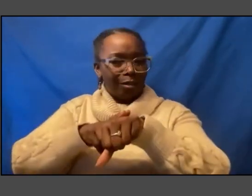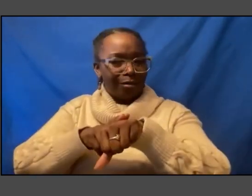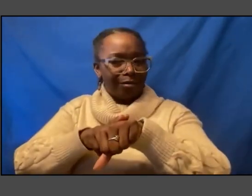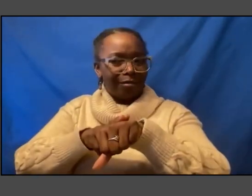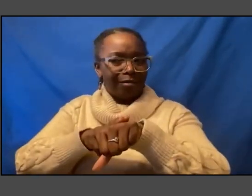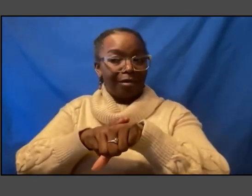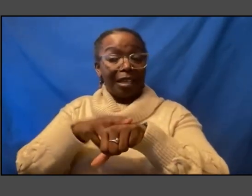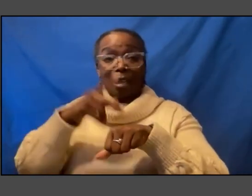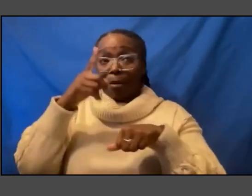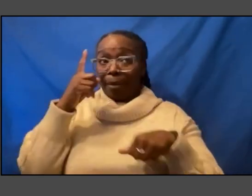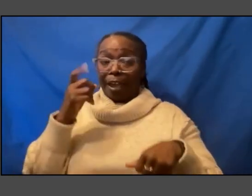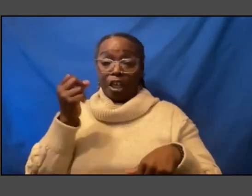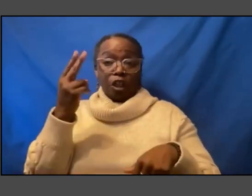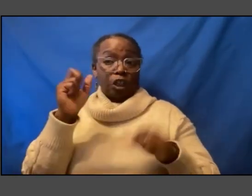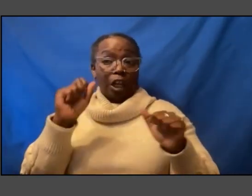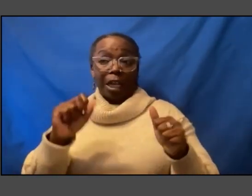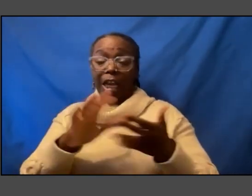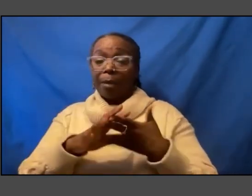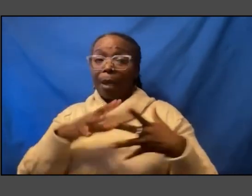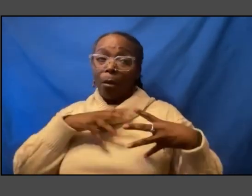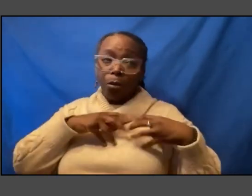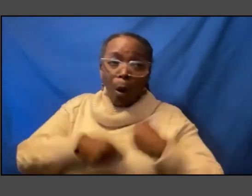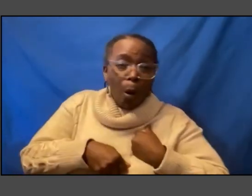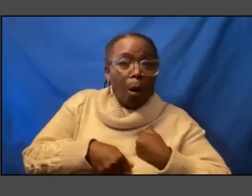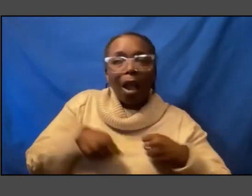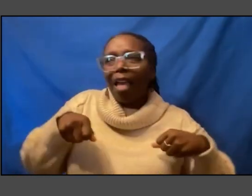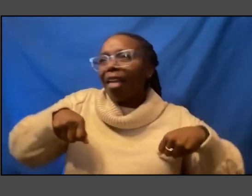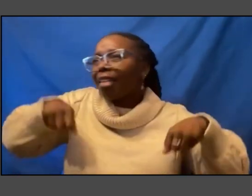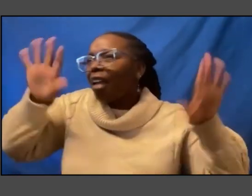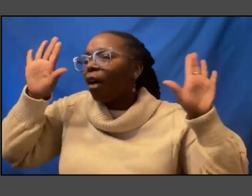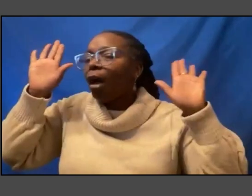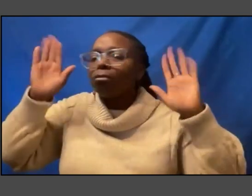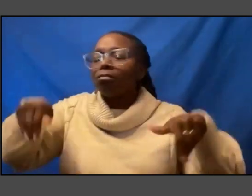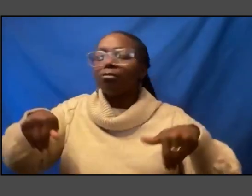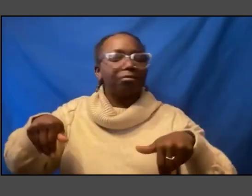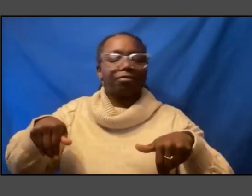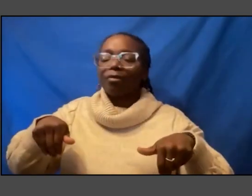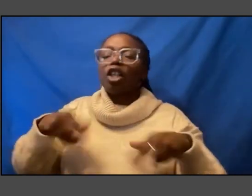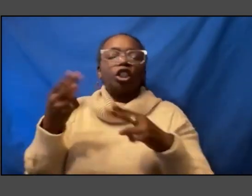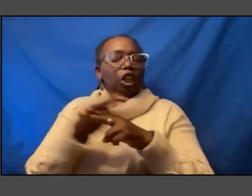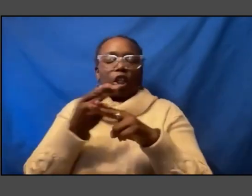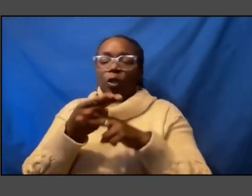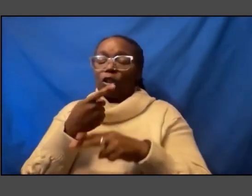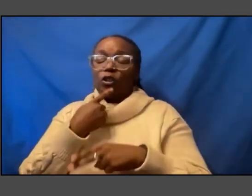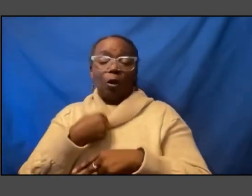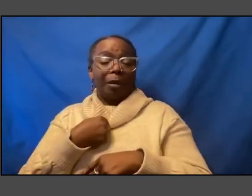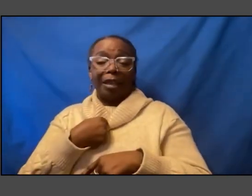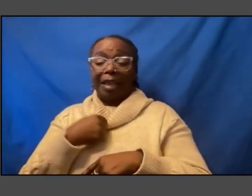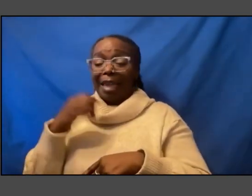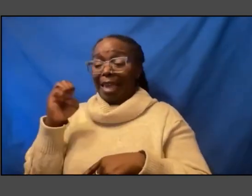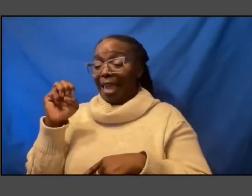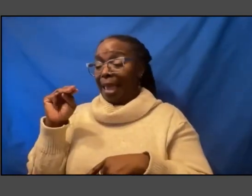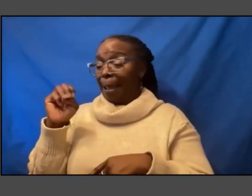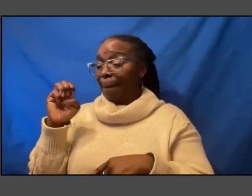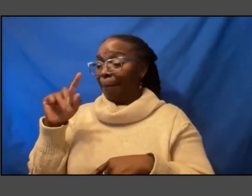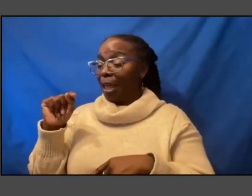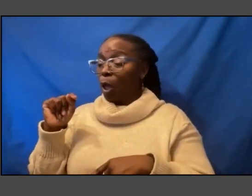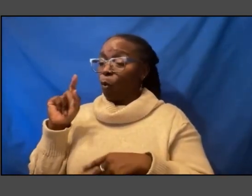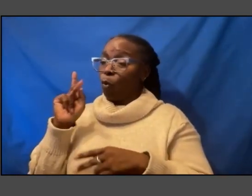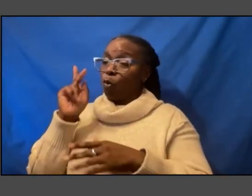have been broken and given up instead she used that she said to me emmett was crucified on the cross of racism and she